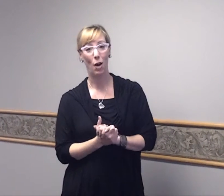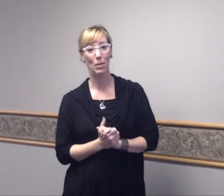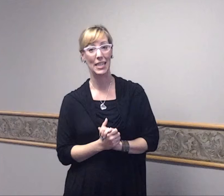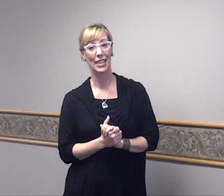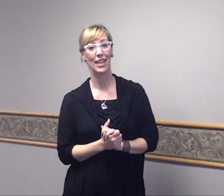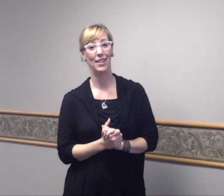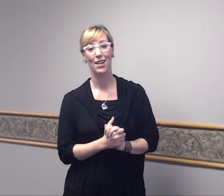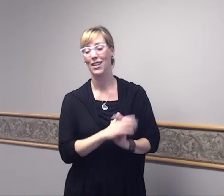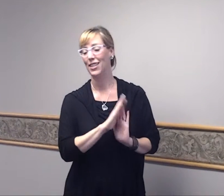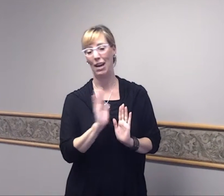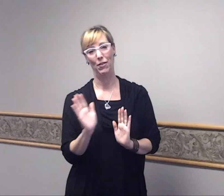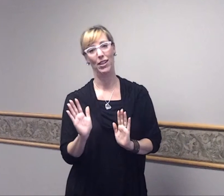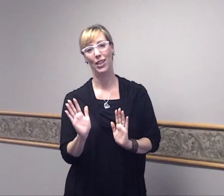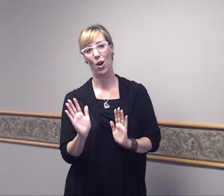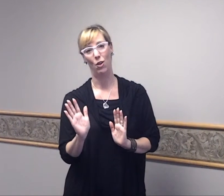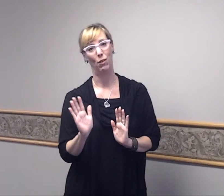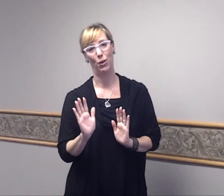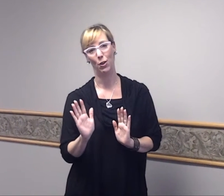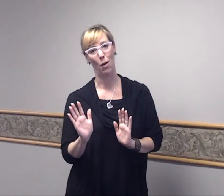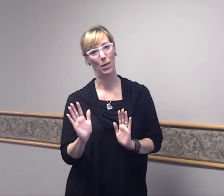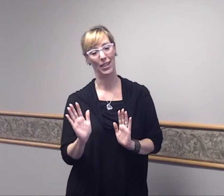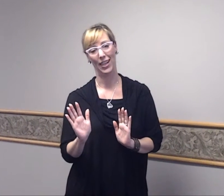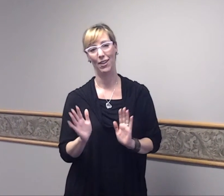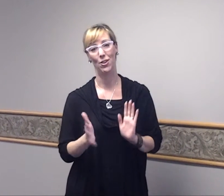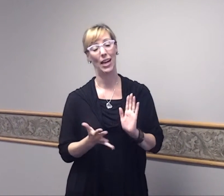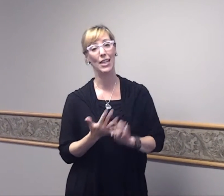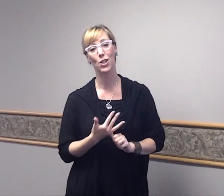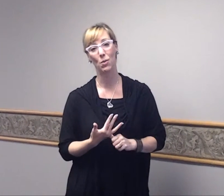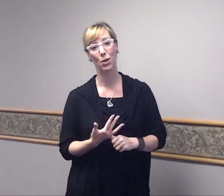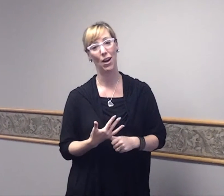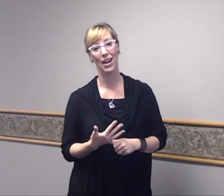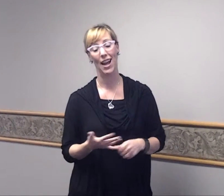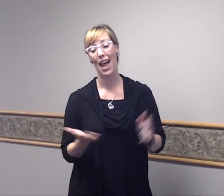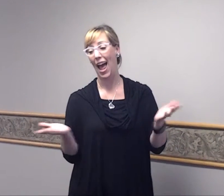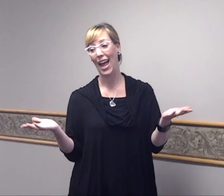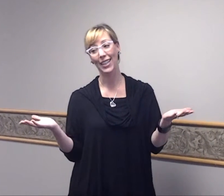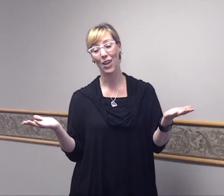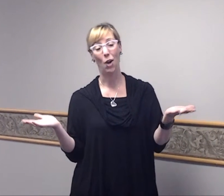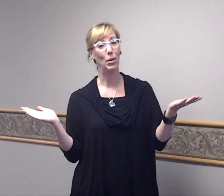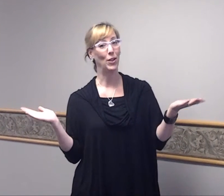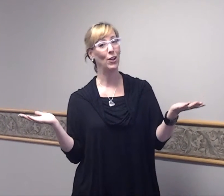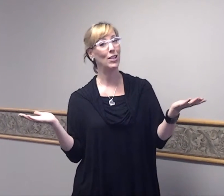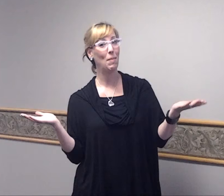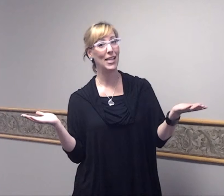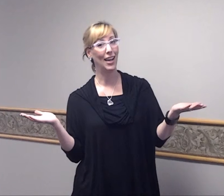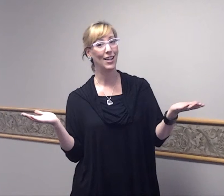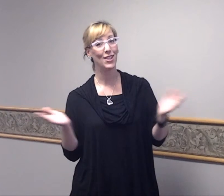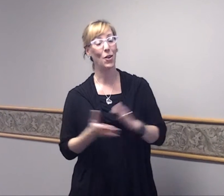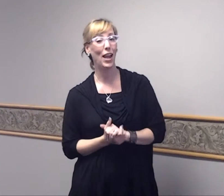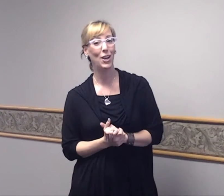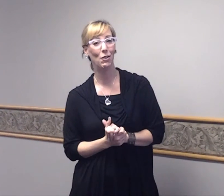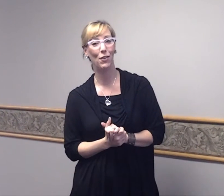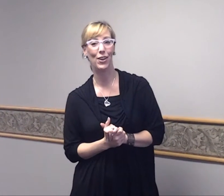carpets cleaned, definitely call referral carpet cleaning. Their technicians were great and our building was amazing. So thank you, referral.